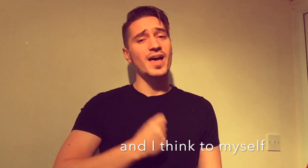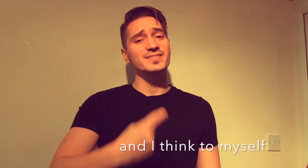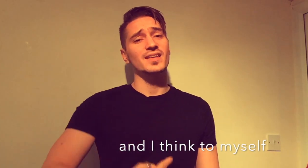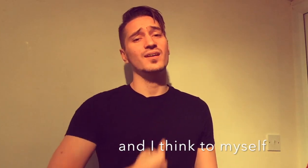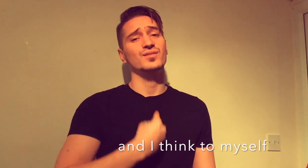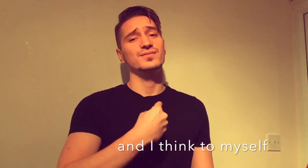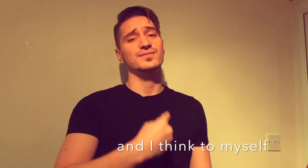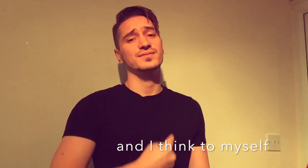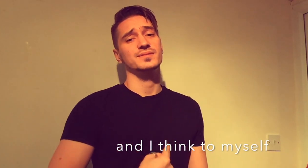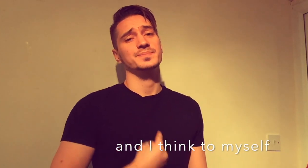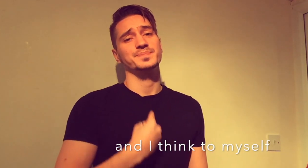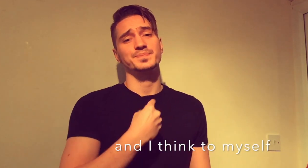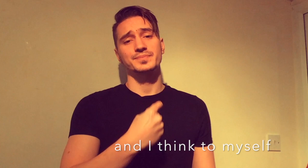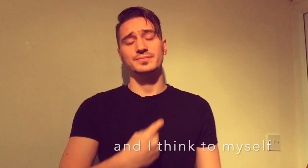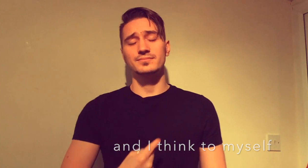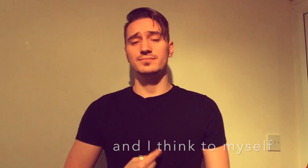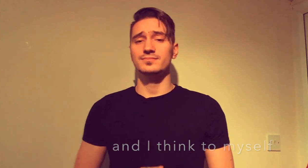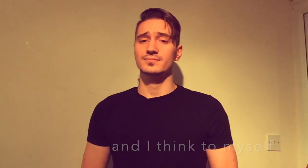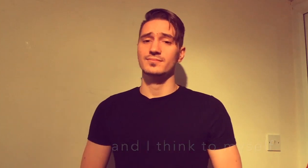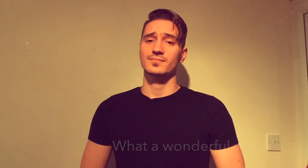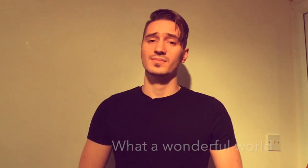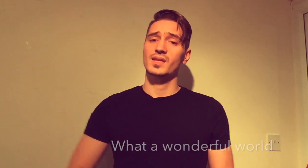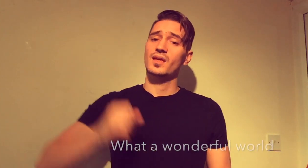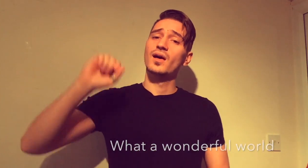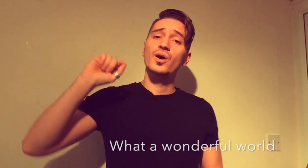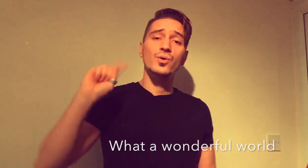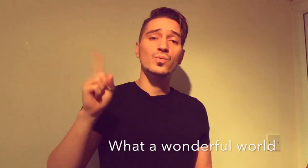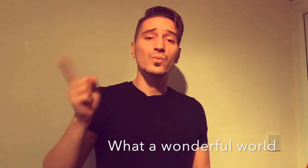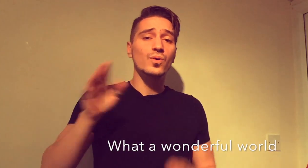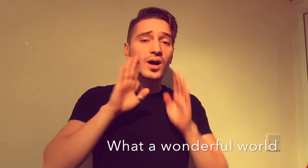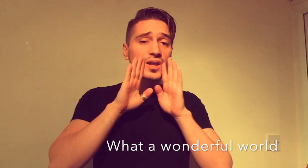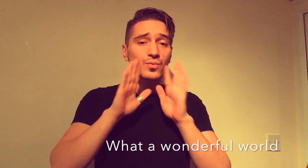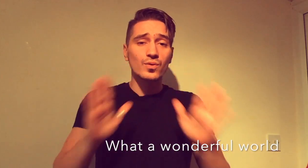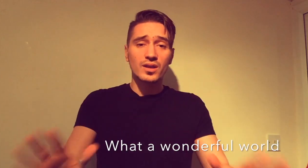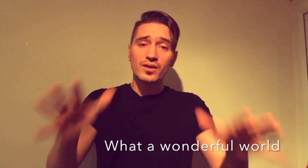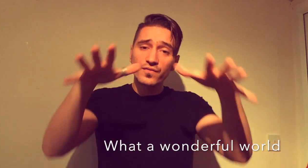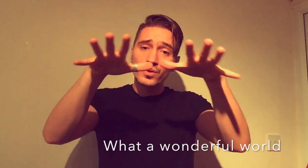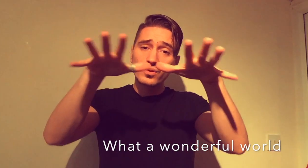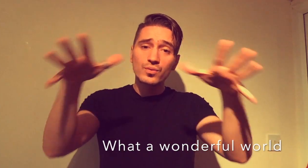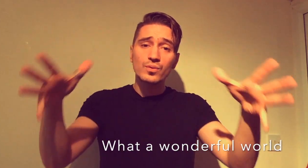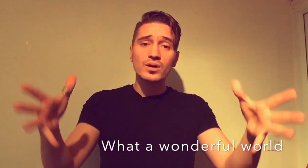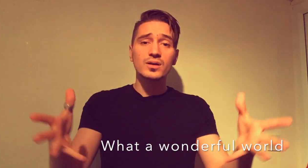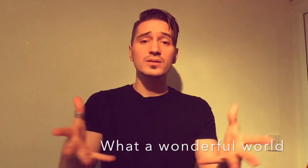myself, what a wonderful world.